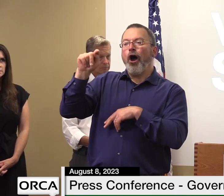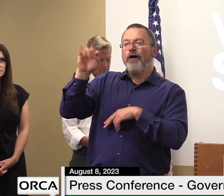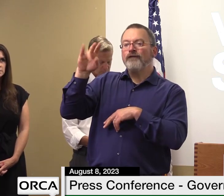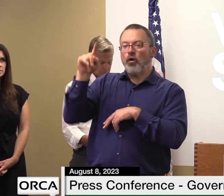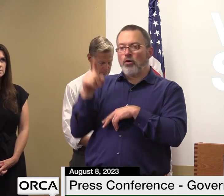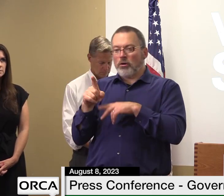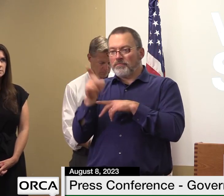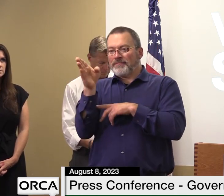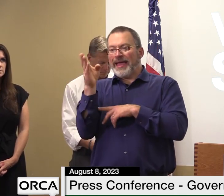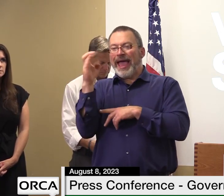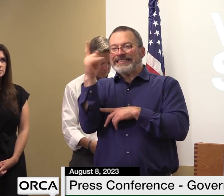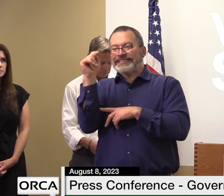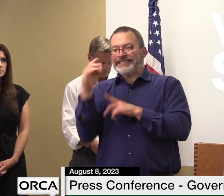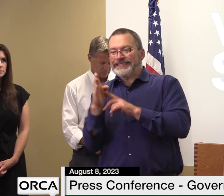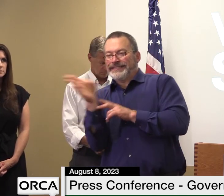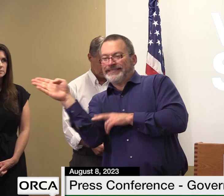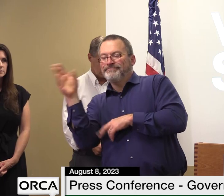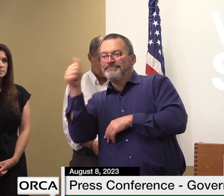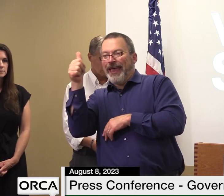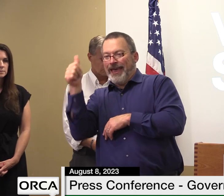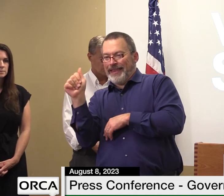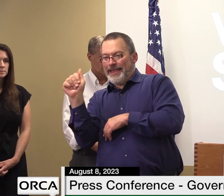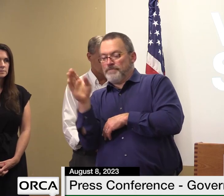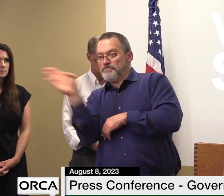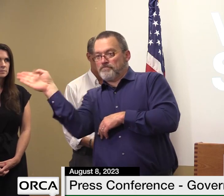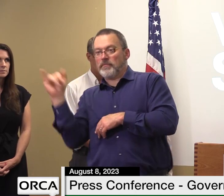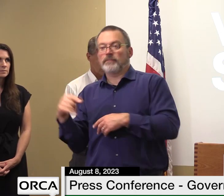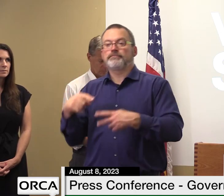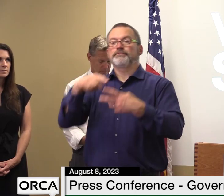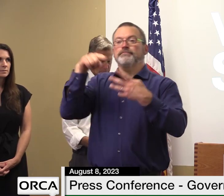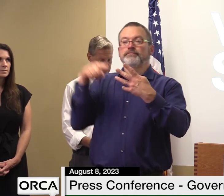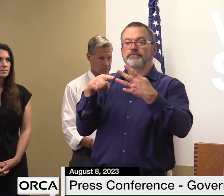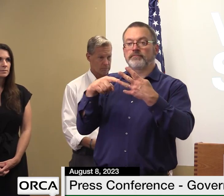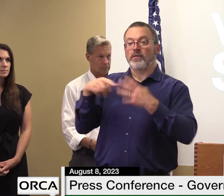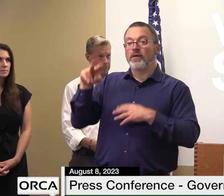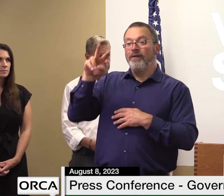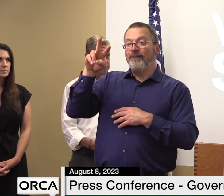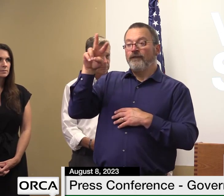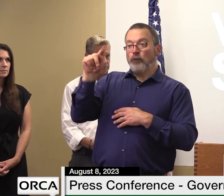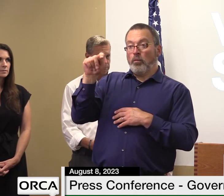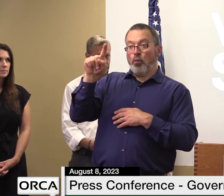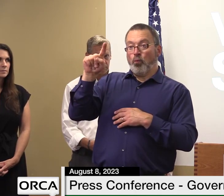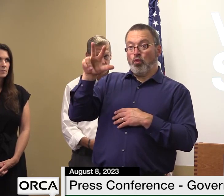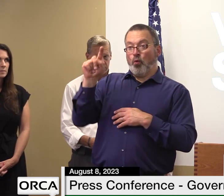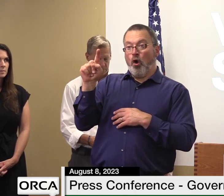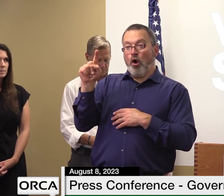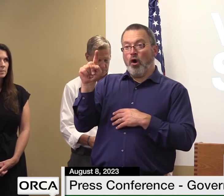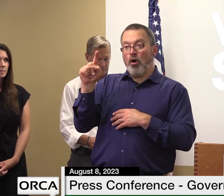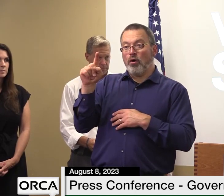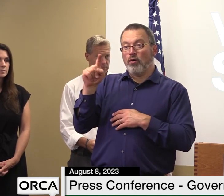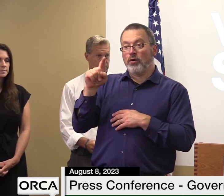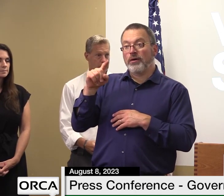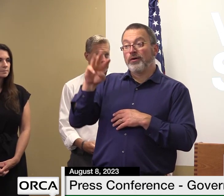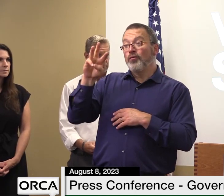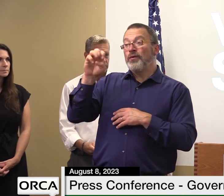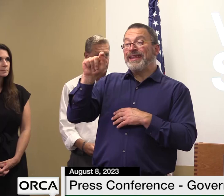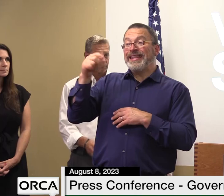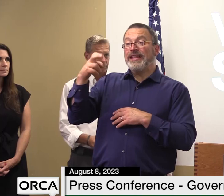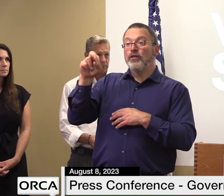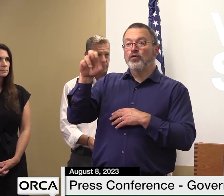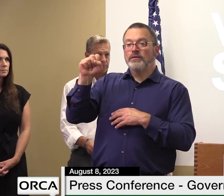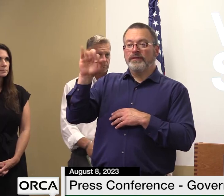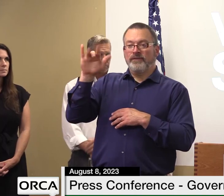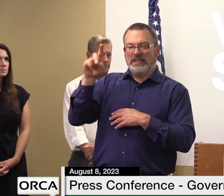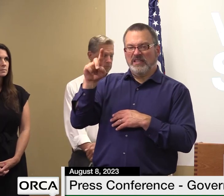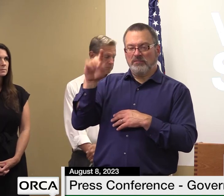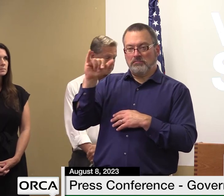-ramp 289 vermont 131 in weathersfield and